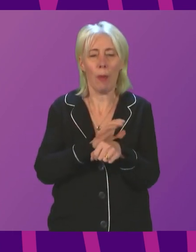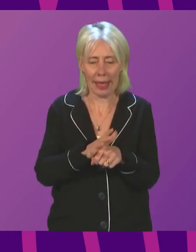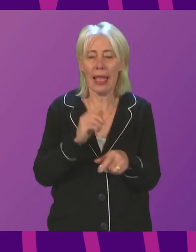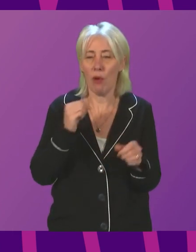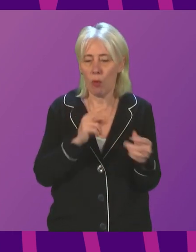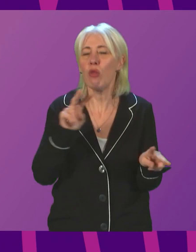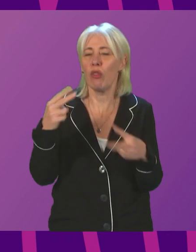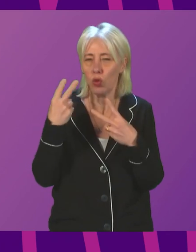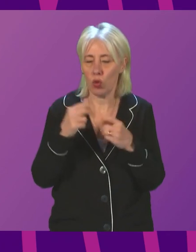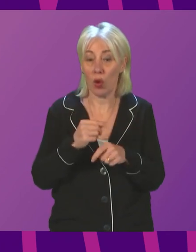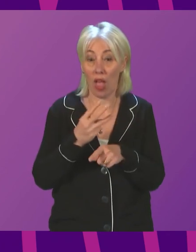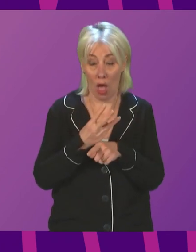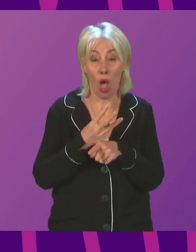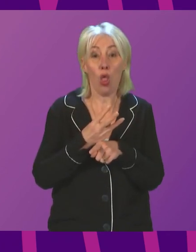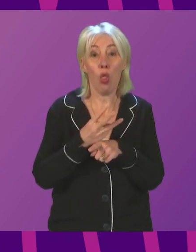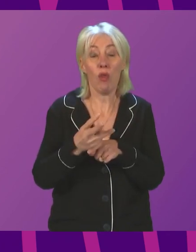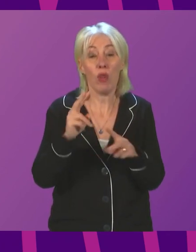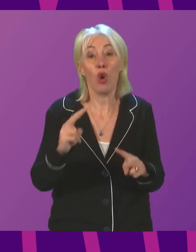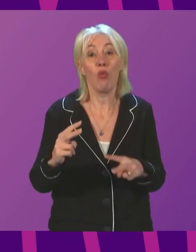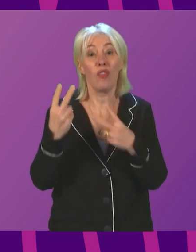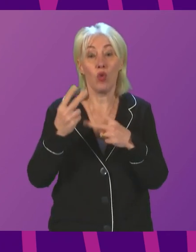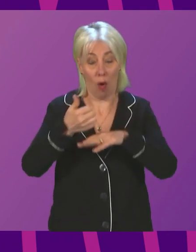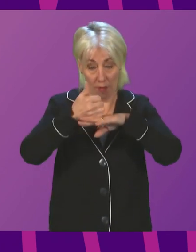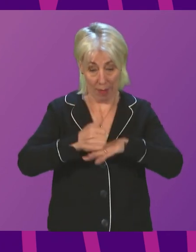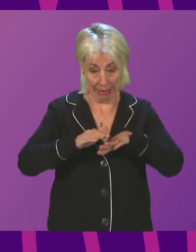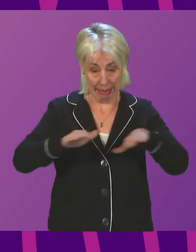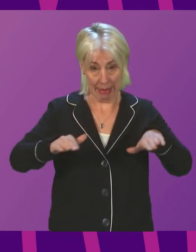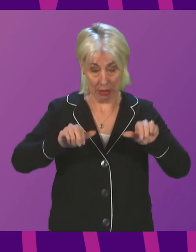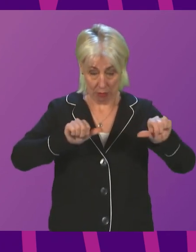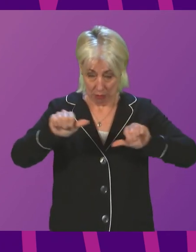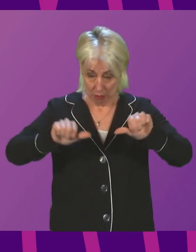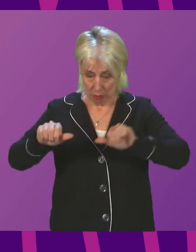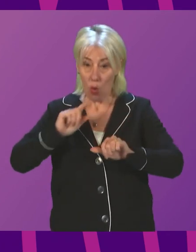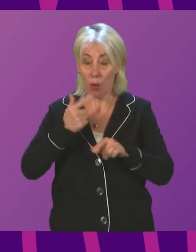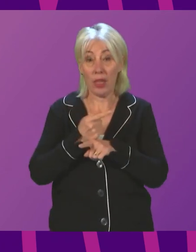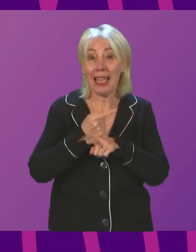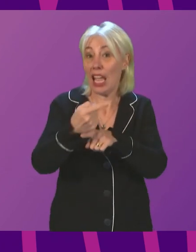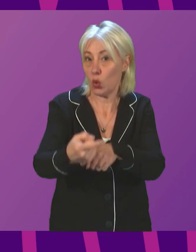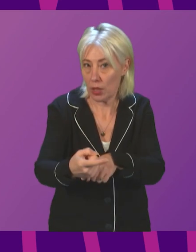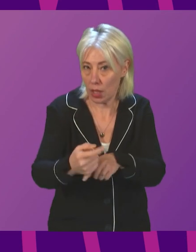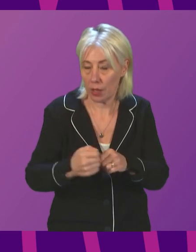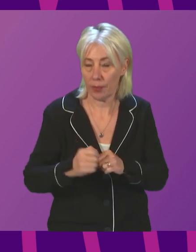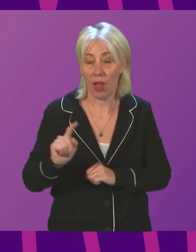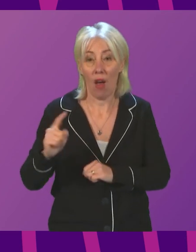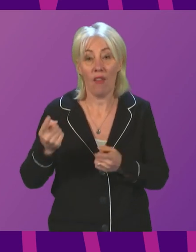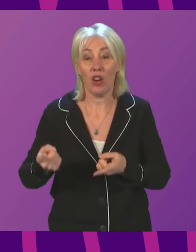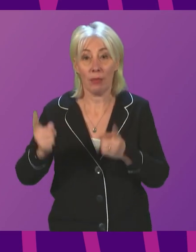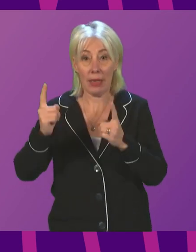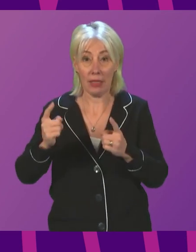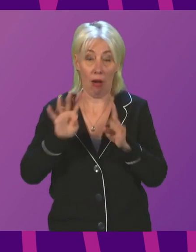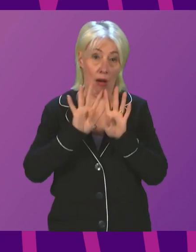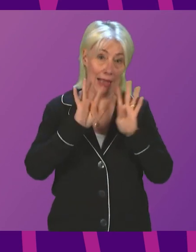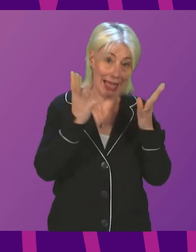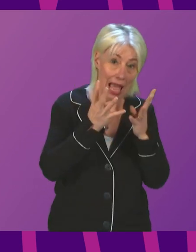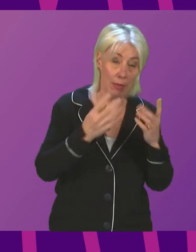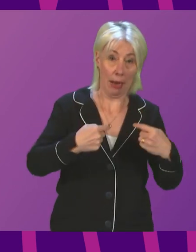and the next three-weekly review of the existing baseline measures will take place a week today. The First Minister, my Cabinet colleagues and I are, of